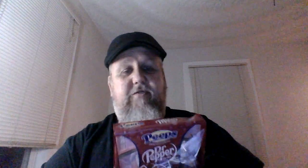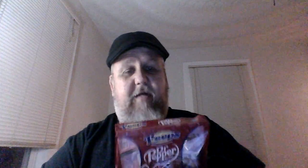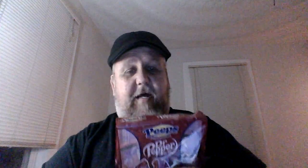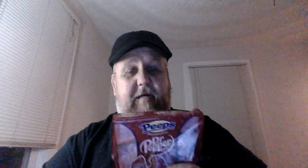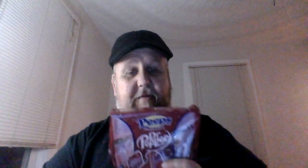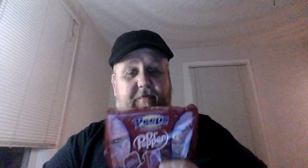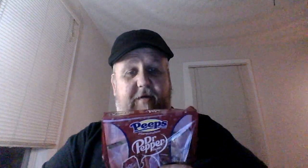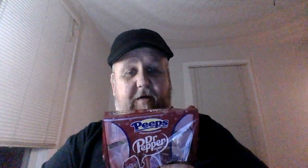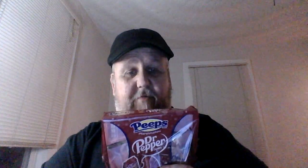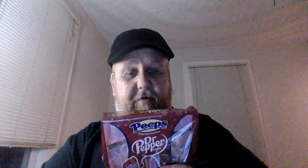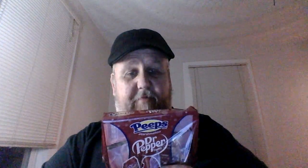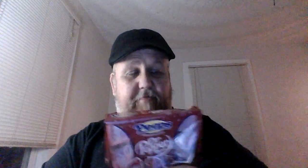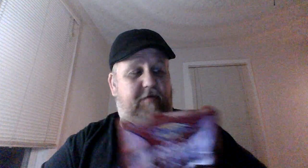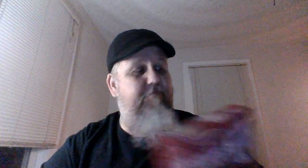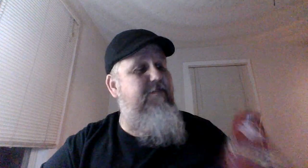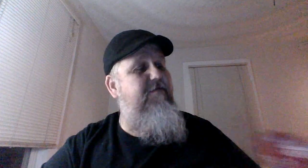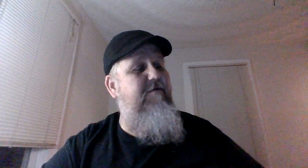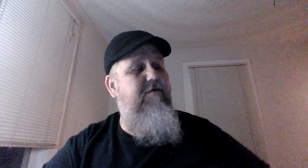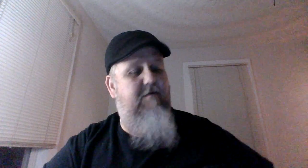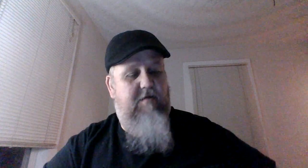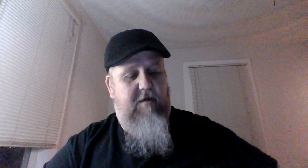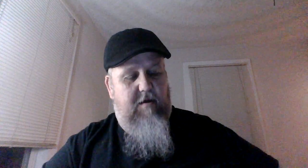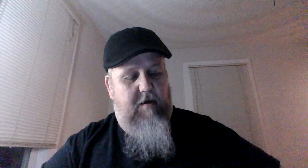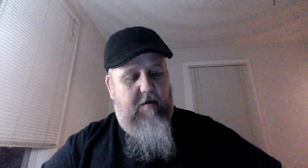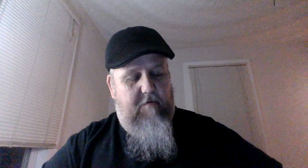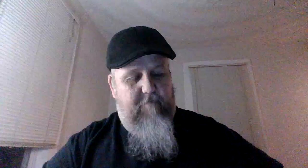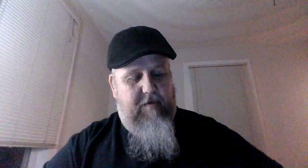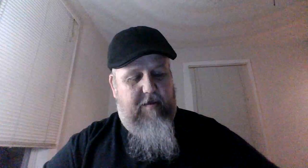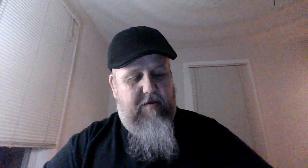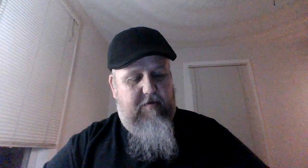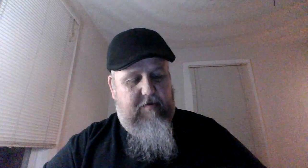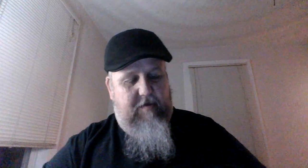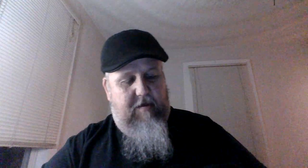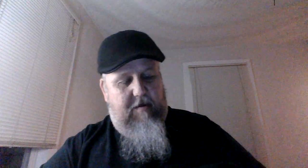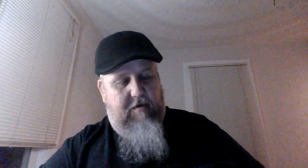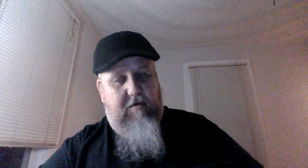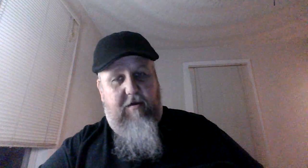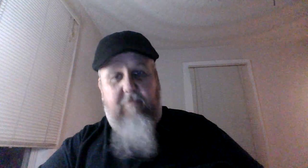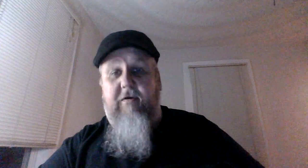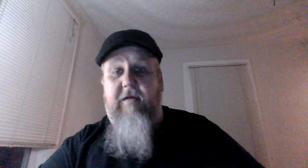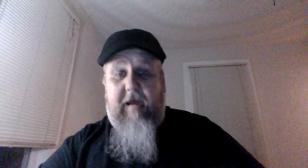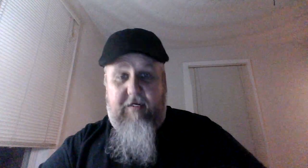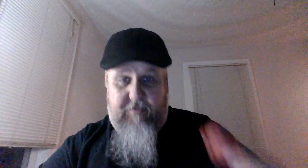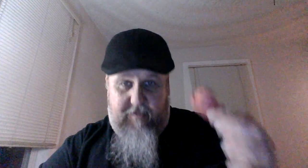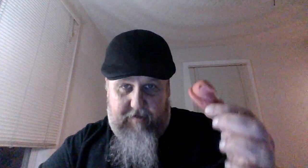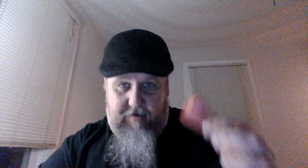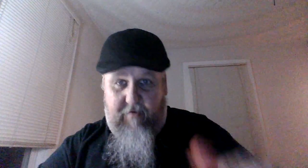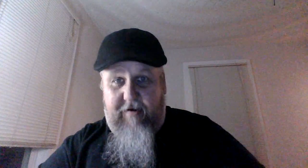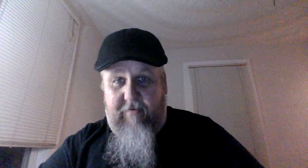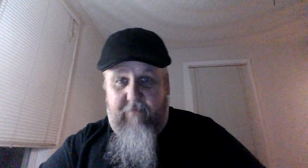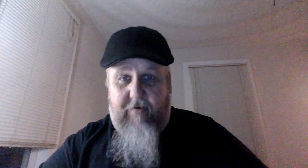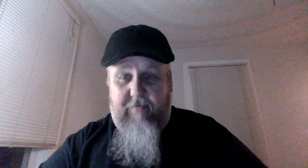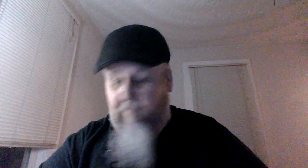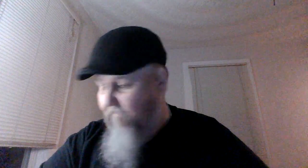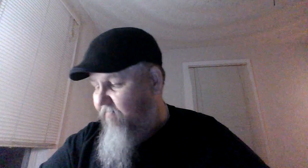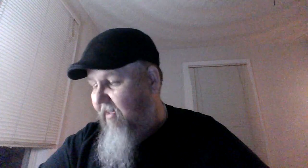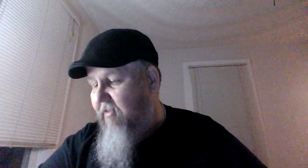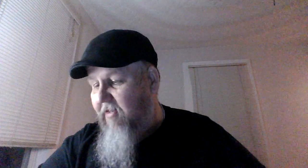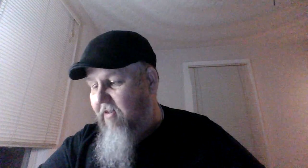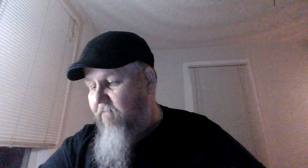try the Dr. Pepper peeps and I'm gonna actually get right here in front of you and then give